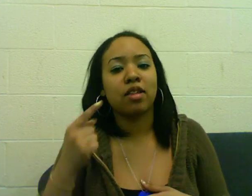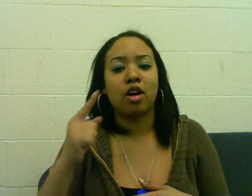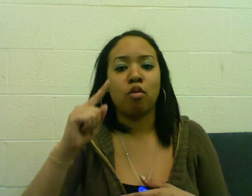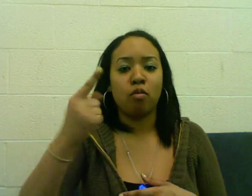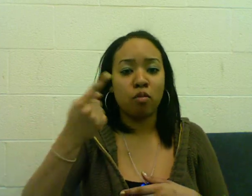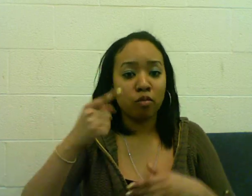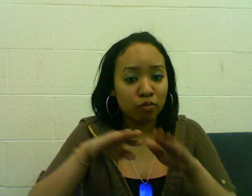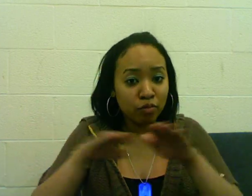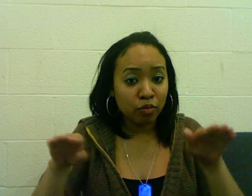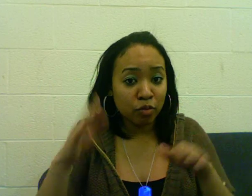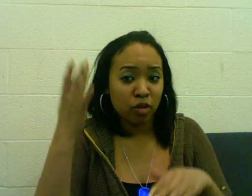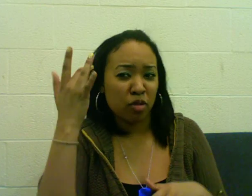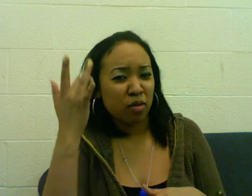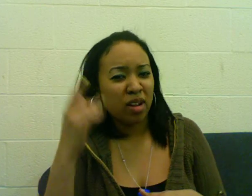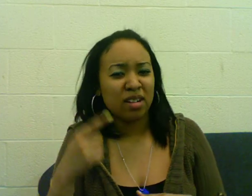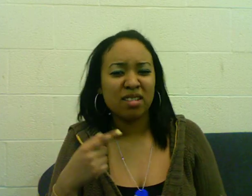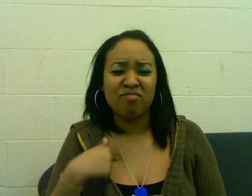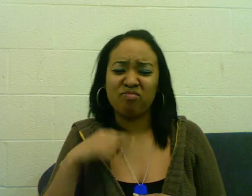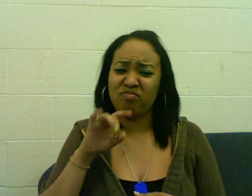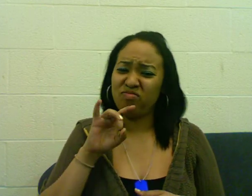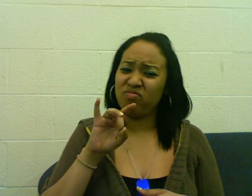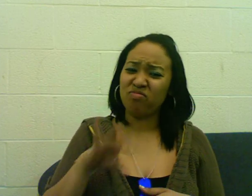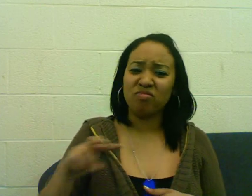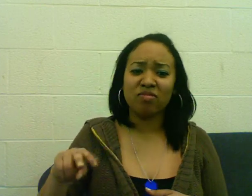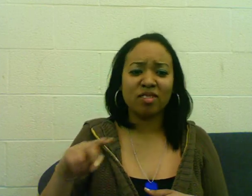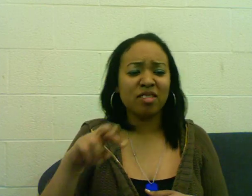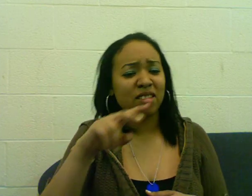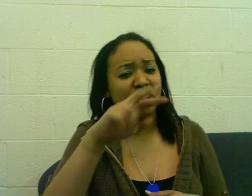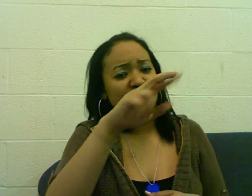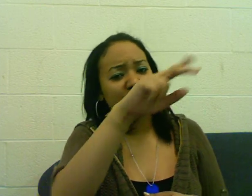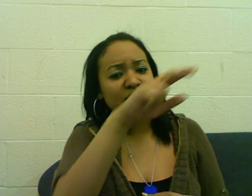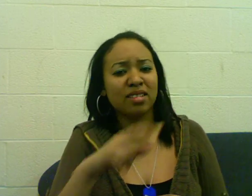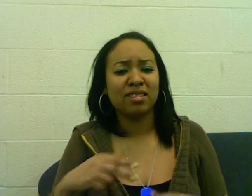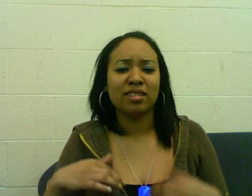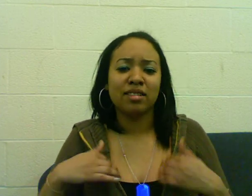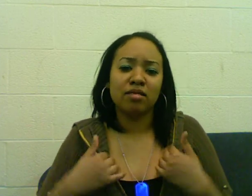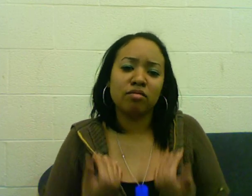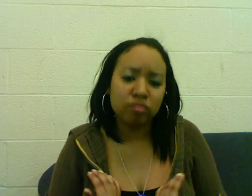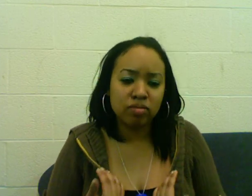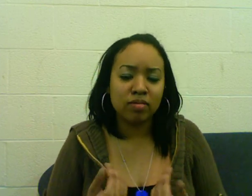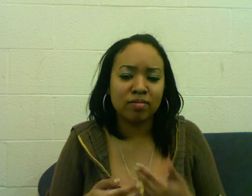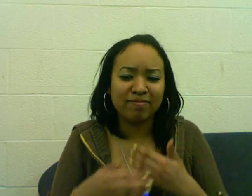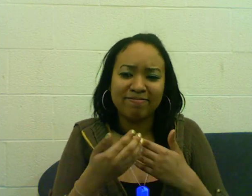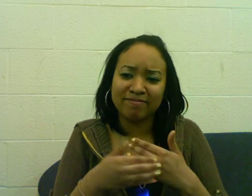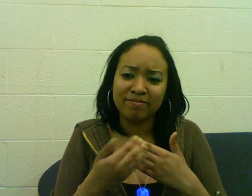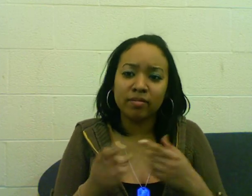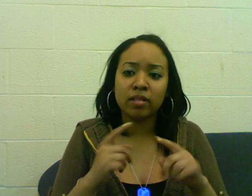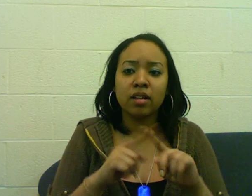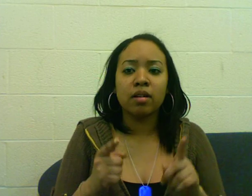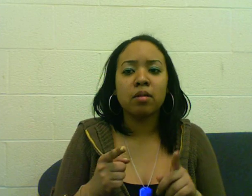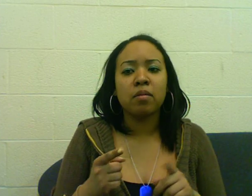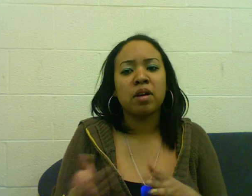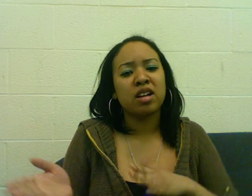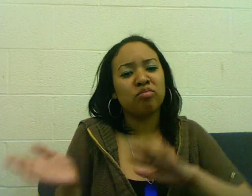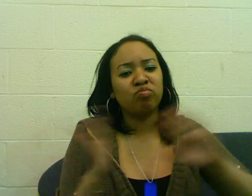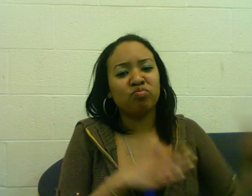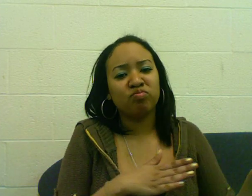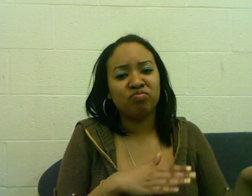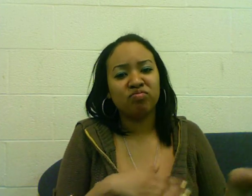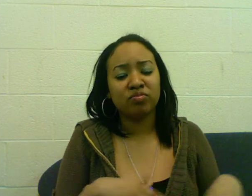At least you didn't return the favor or anything. That sucks. What's his name, though? Wanna hear a